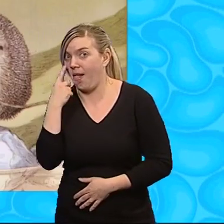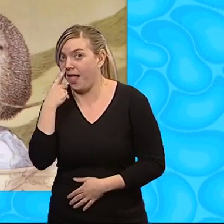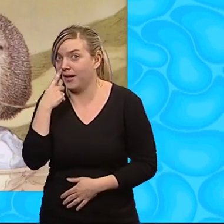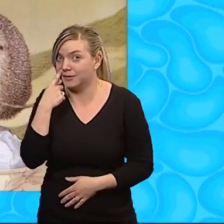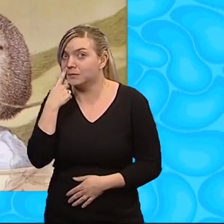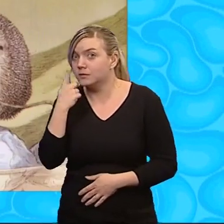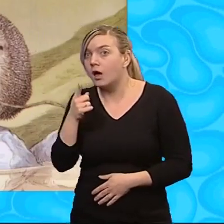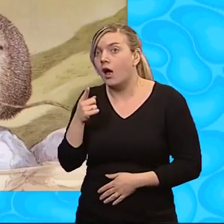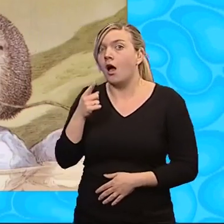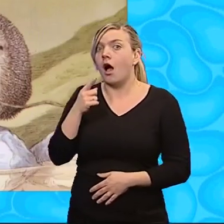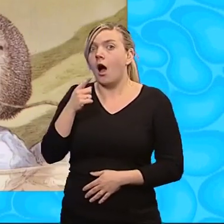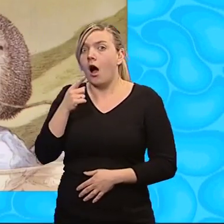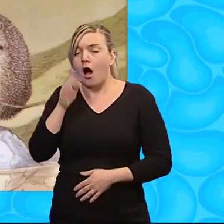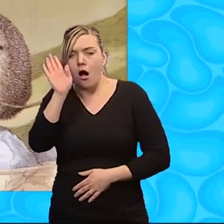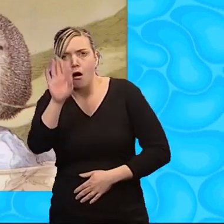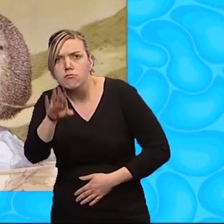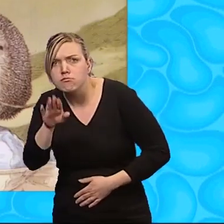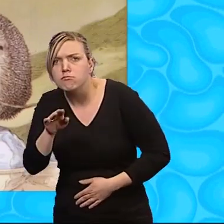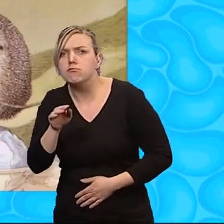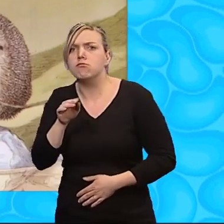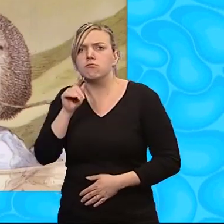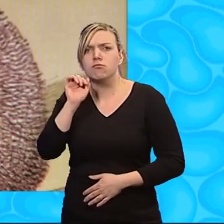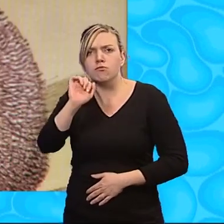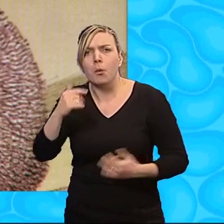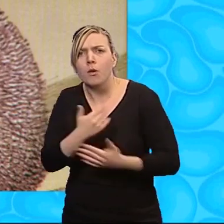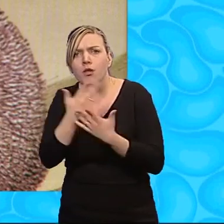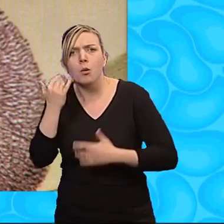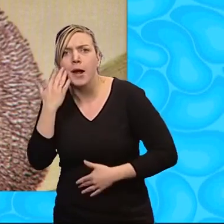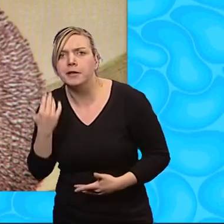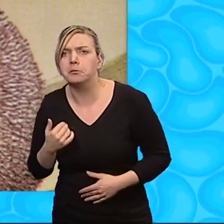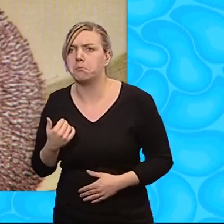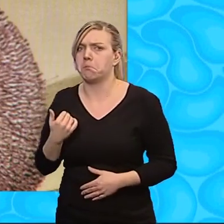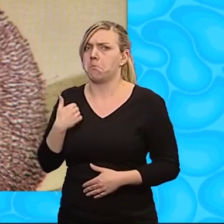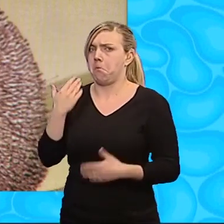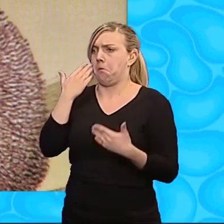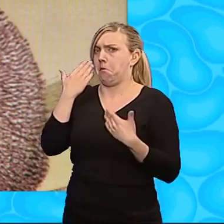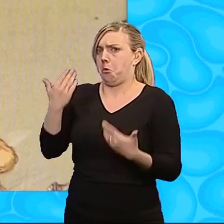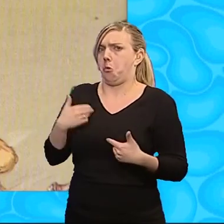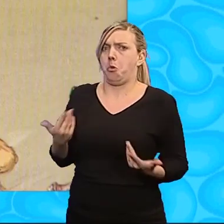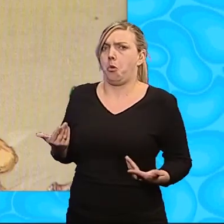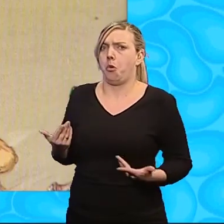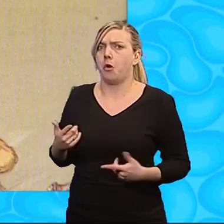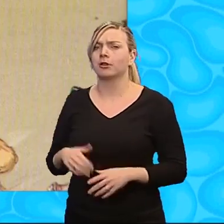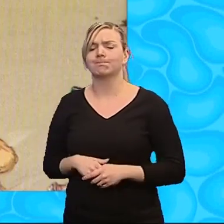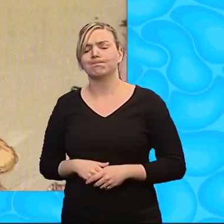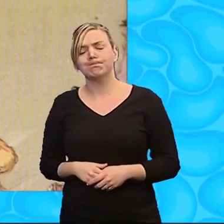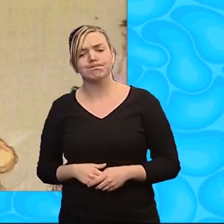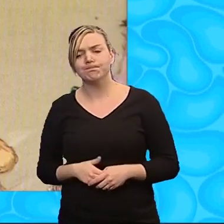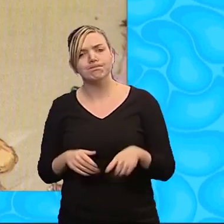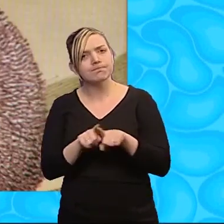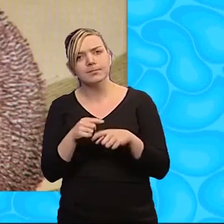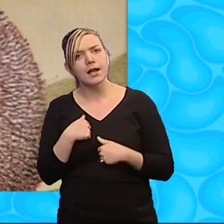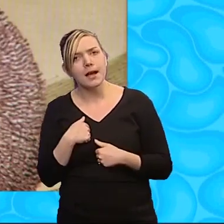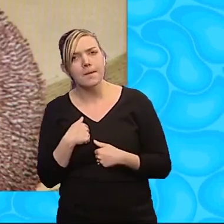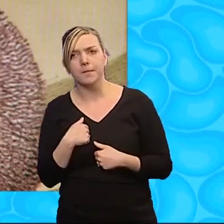Well, Hedgehog, said Rabbit, when is your birthday? I don't know, said Hedgehog. Rabbit sighed. Neither do I.